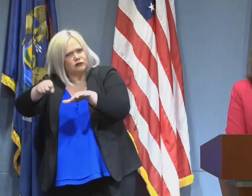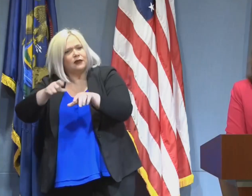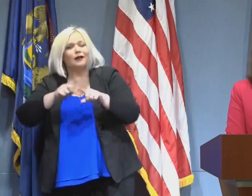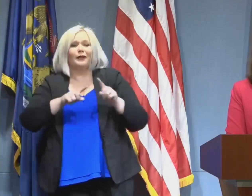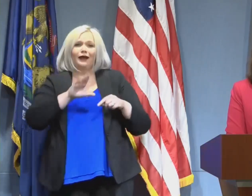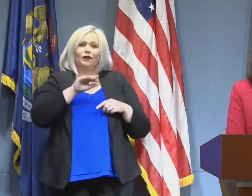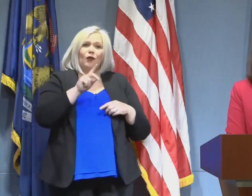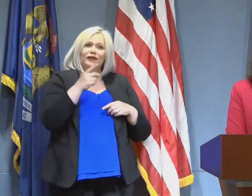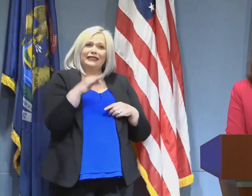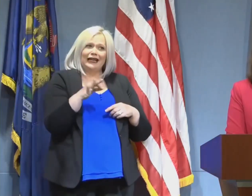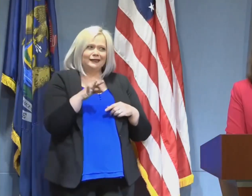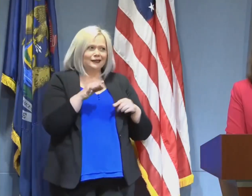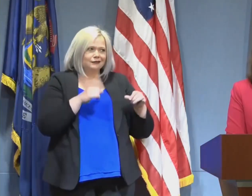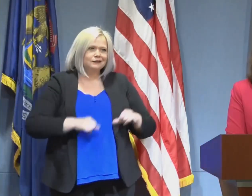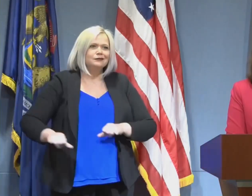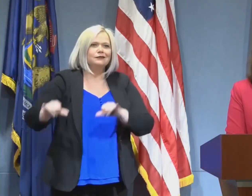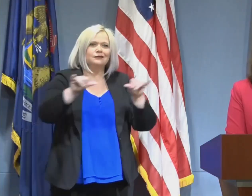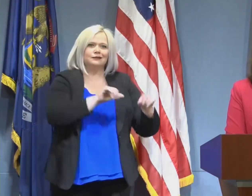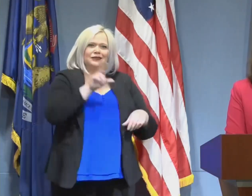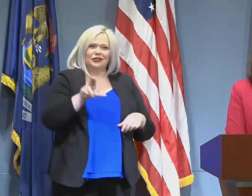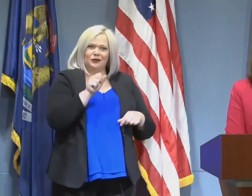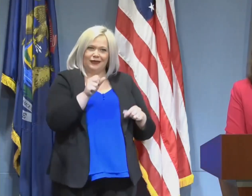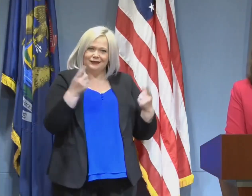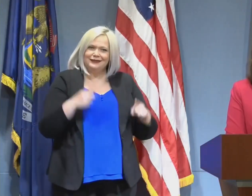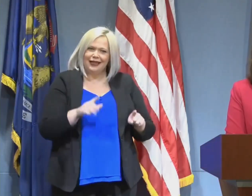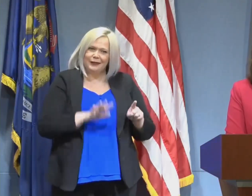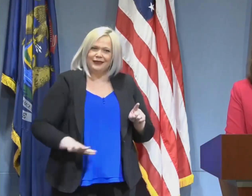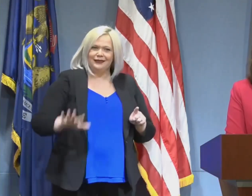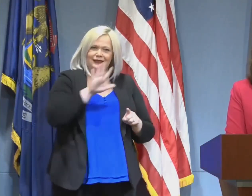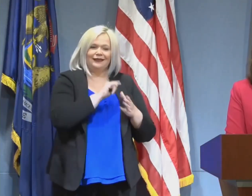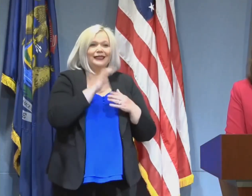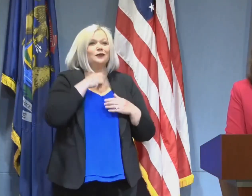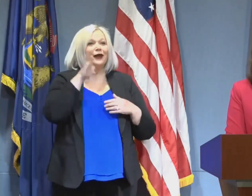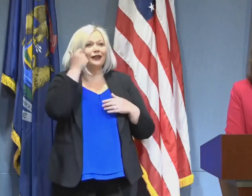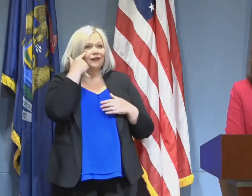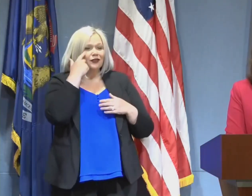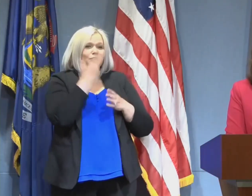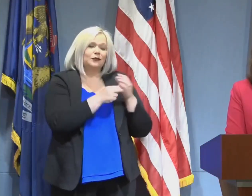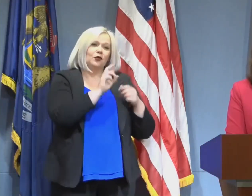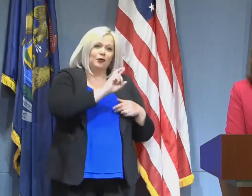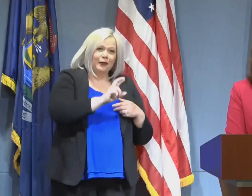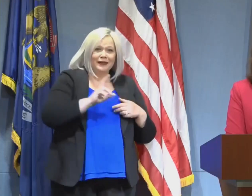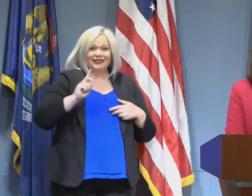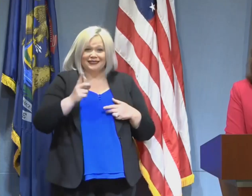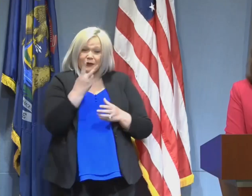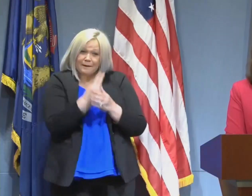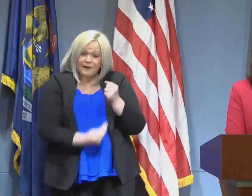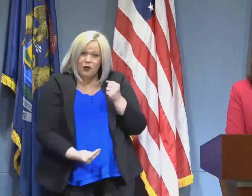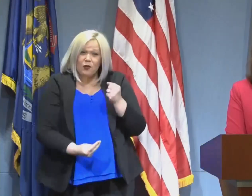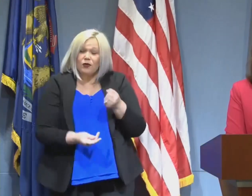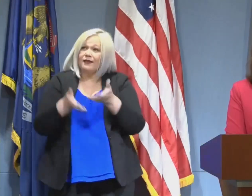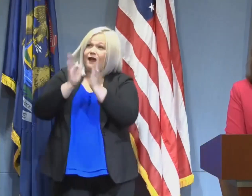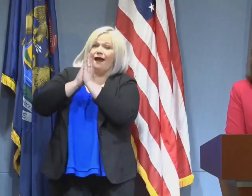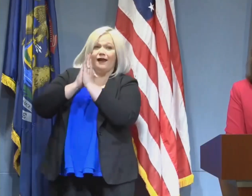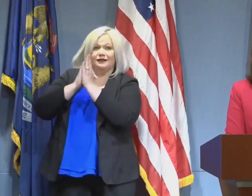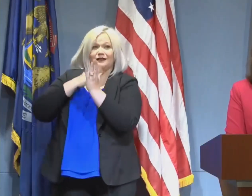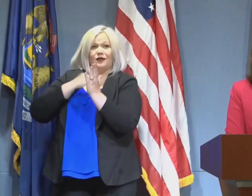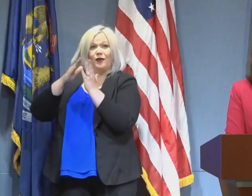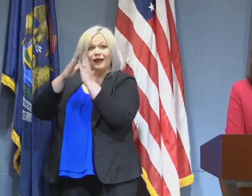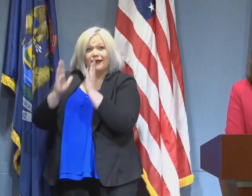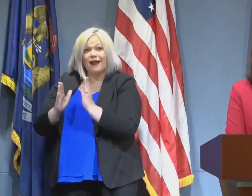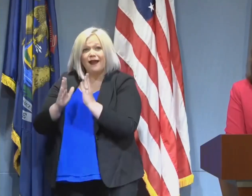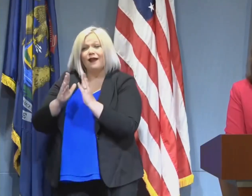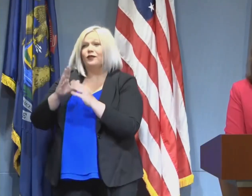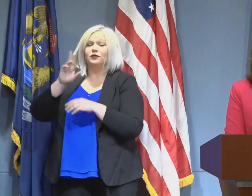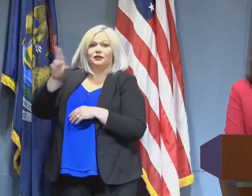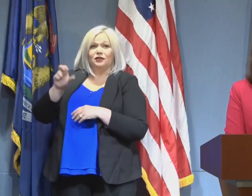problem in every state in the nation and that's why you've got governors on both sides of the aisle calling on the White House and calling on